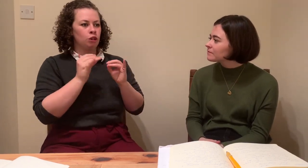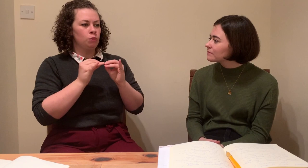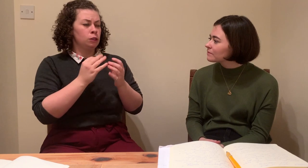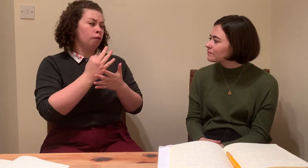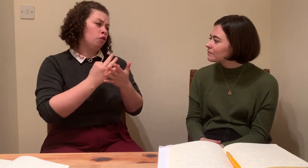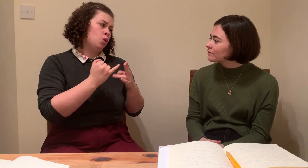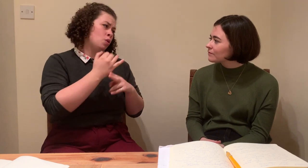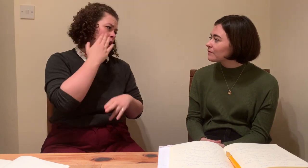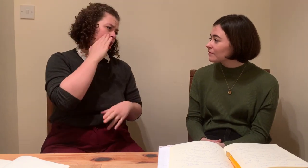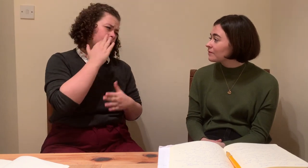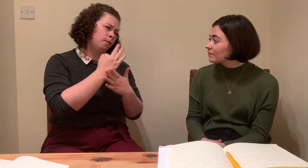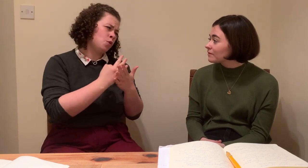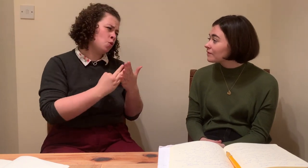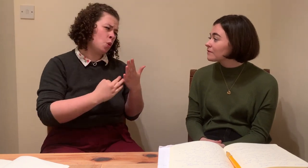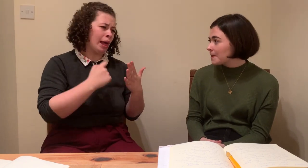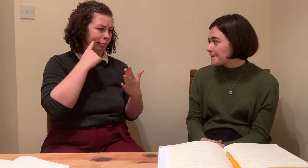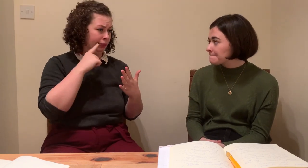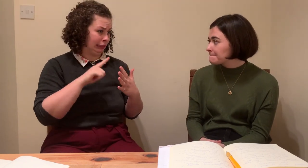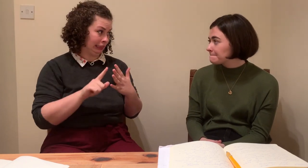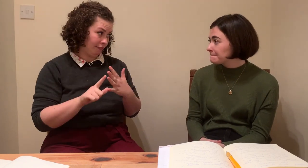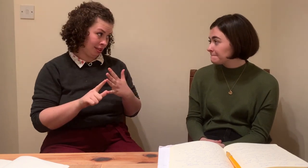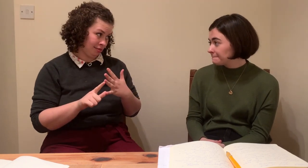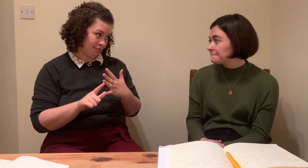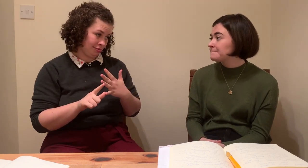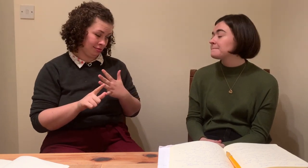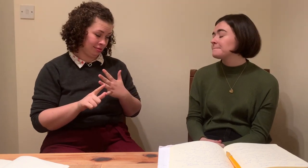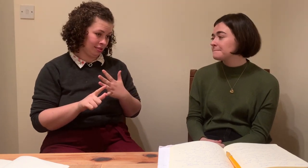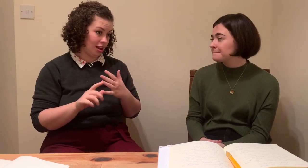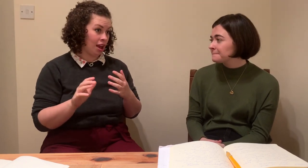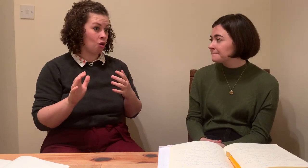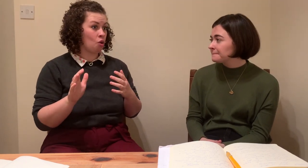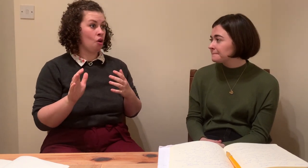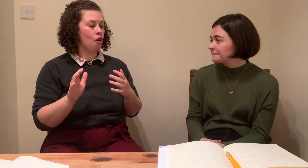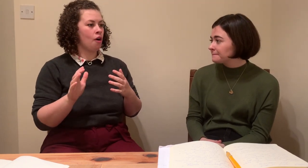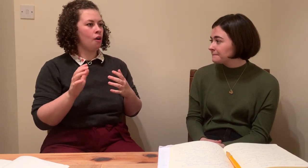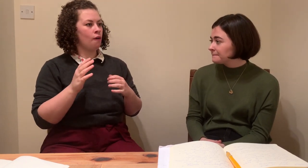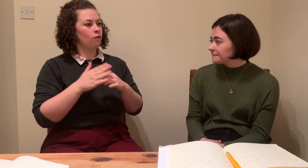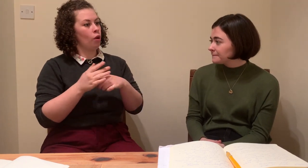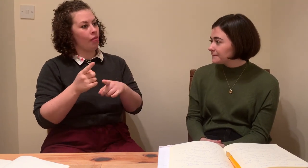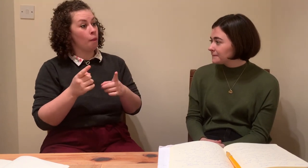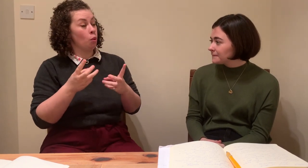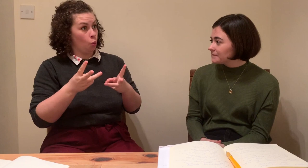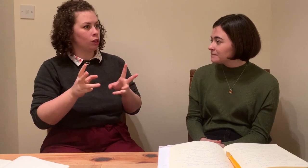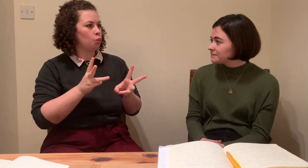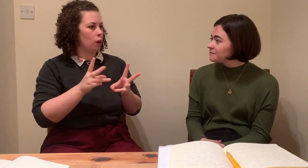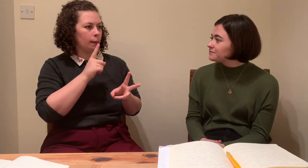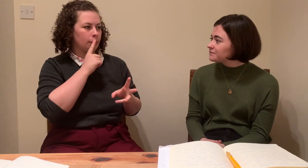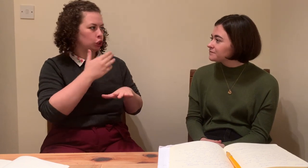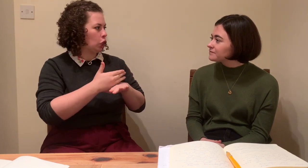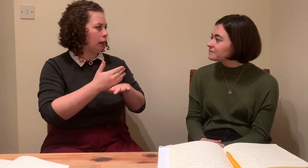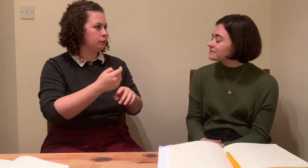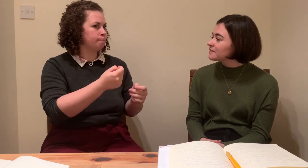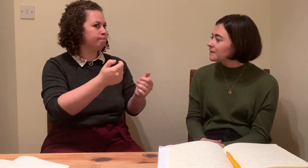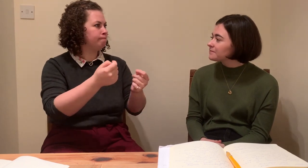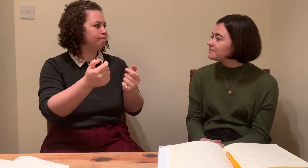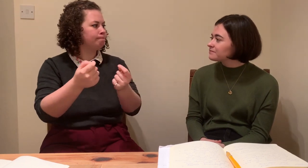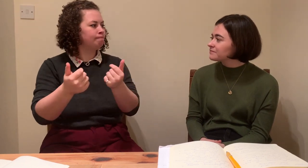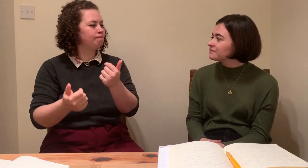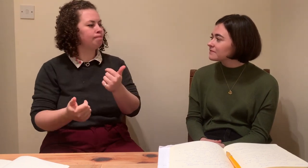anything like that. You really have to change to a much more visual way of interpreting. it's really tough. And I think that's why it's so important to watch a deaf interpreter and how they work and